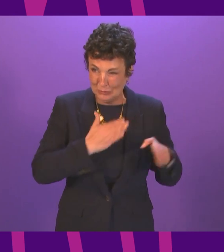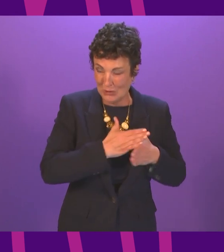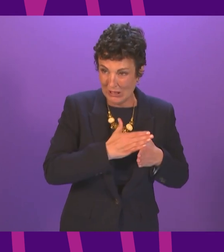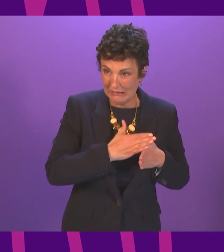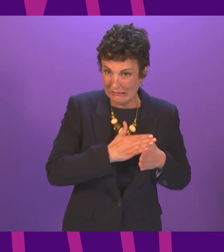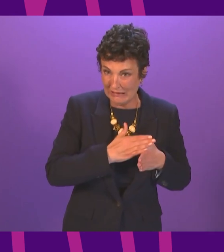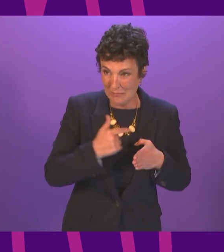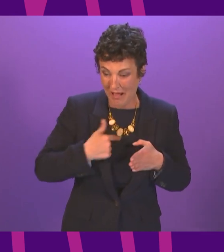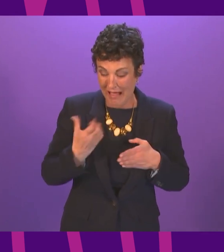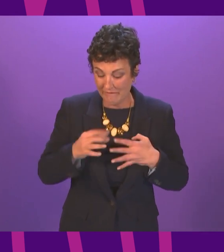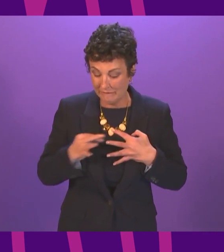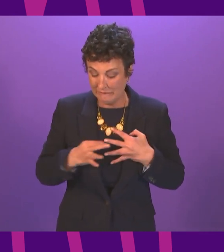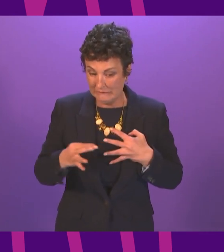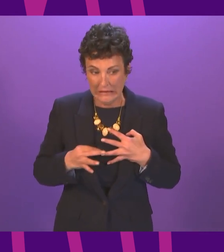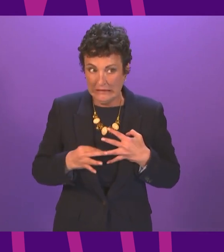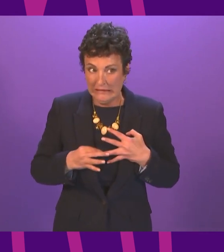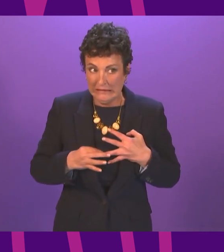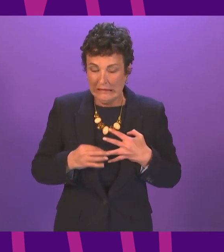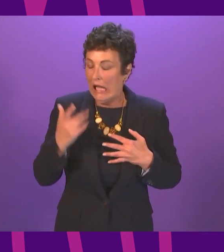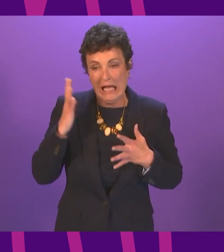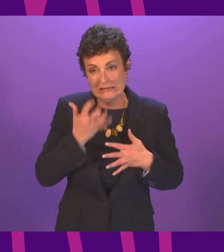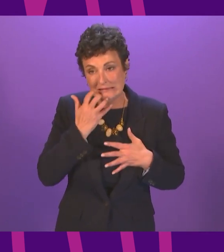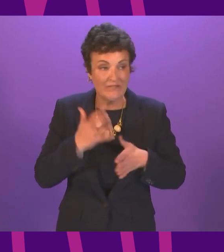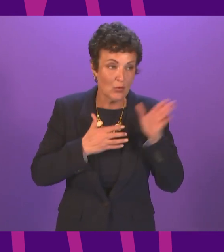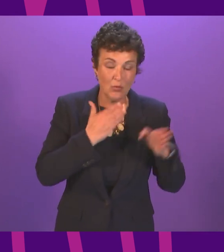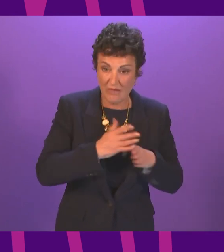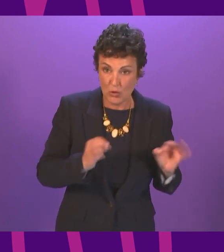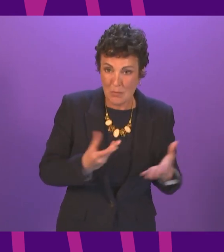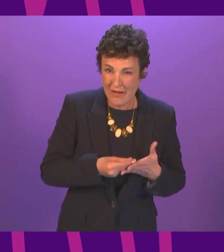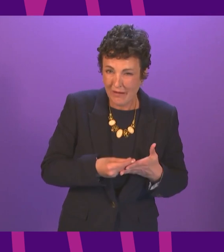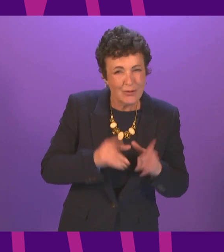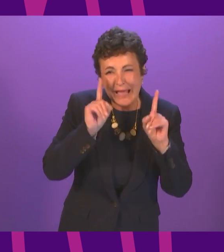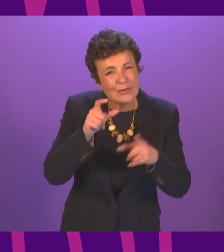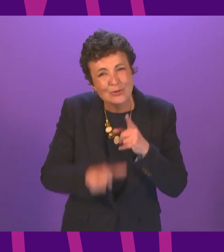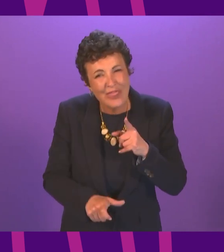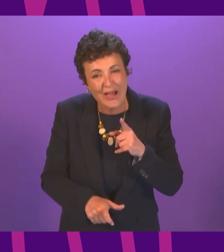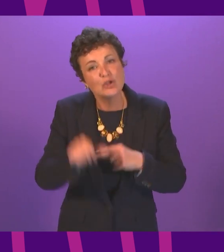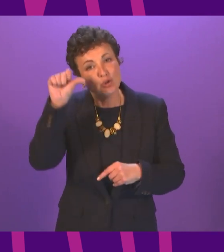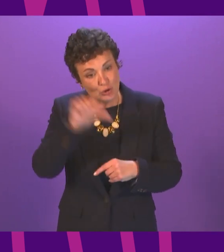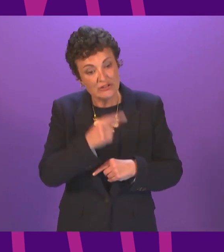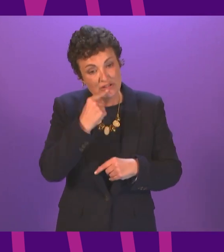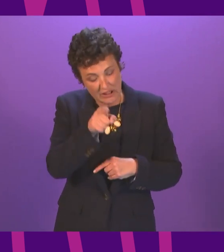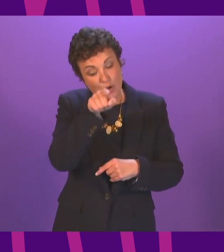although the self isolation grants the criteria for those grants were widened twice as a result of green